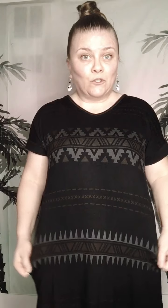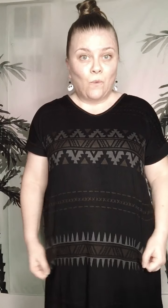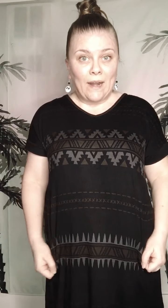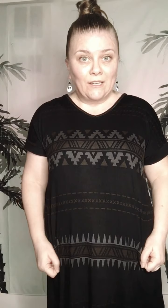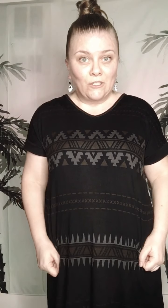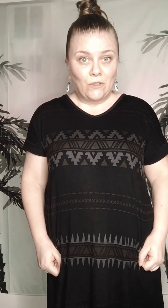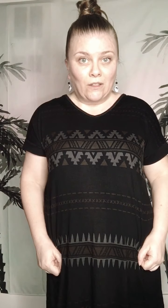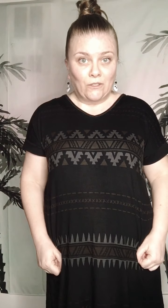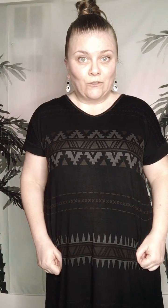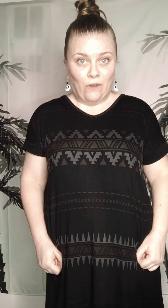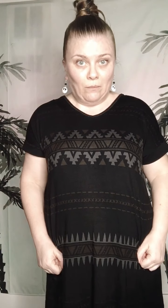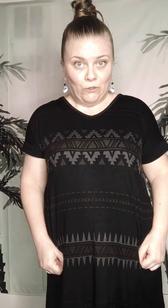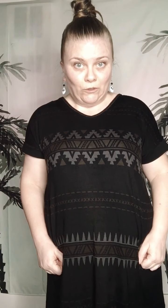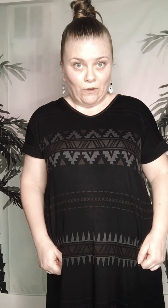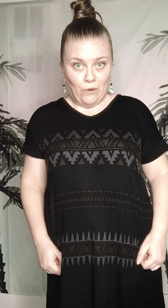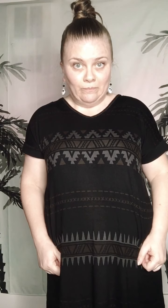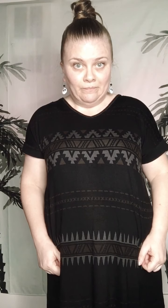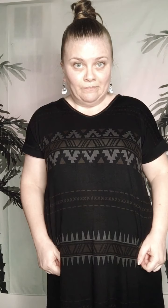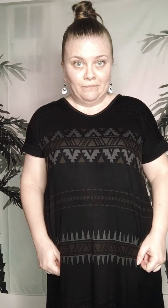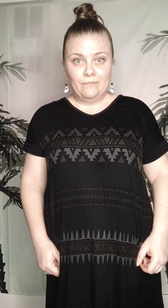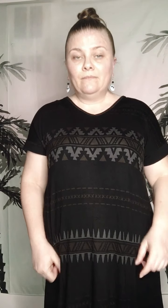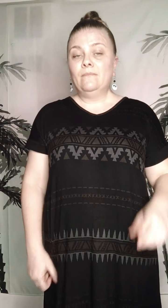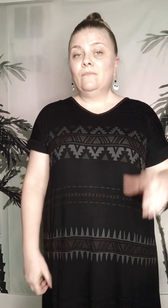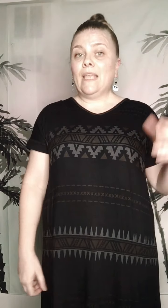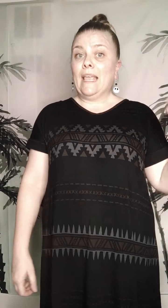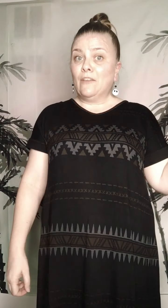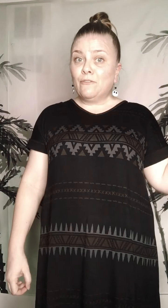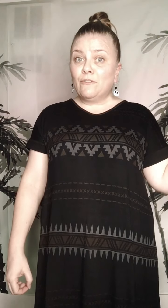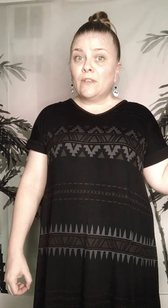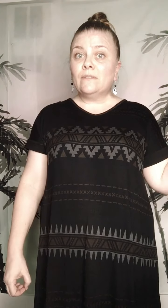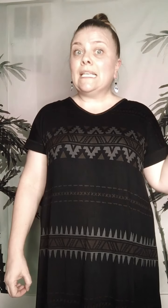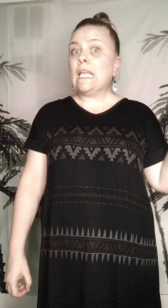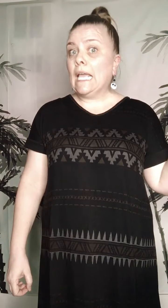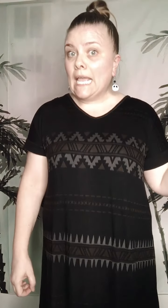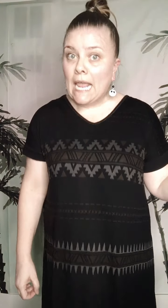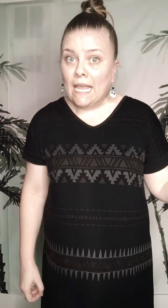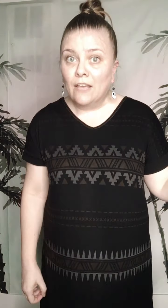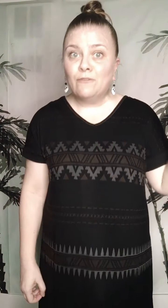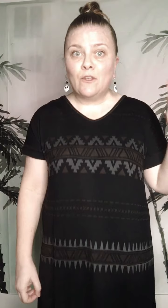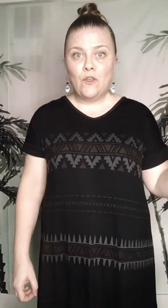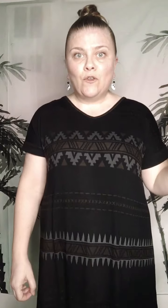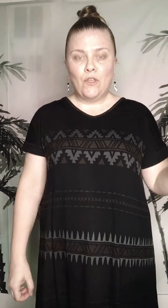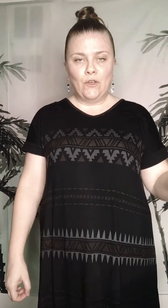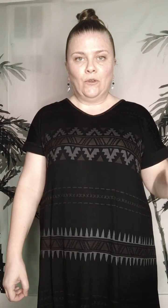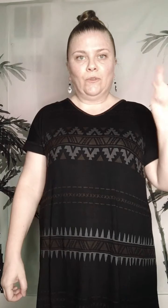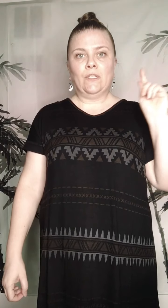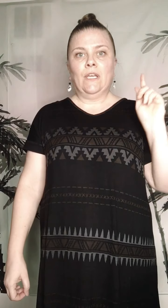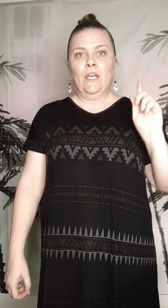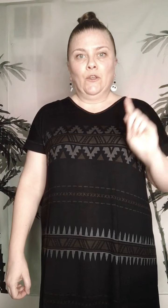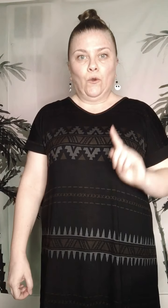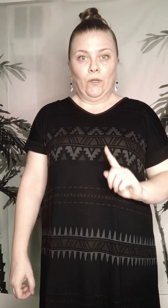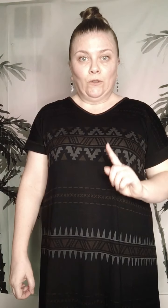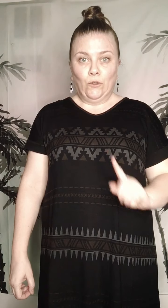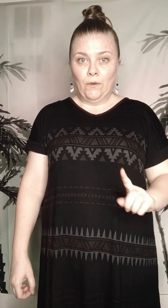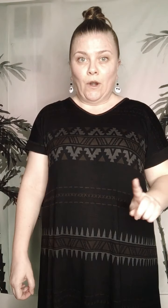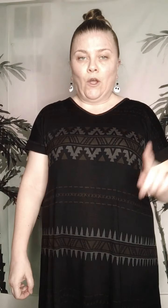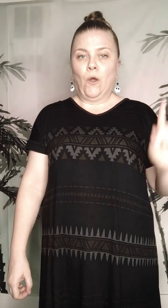$22 from LuLaRoe. If you use your LuLaRoe